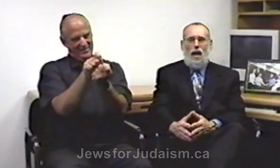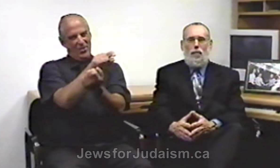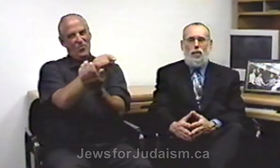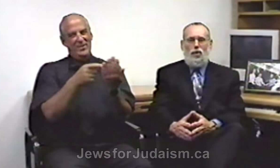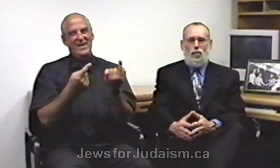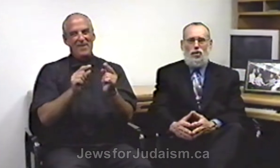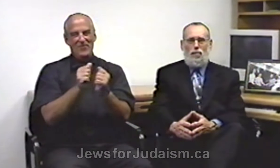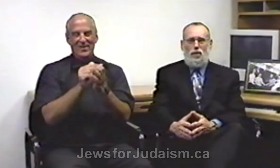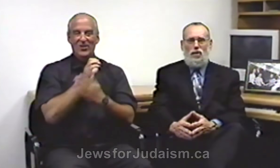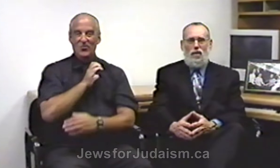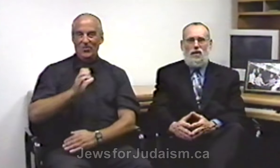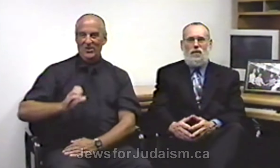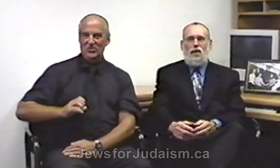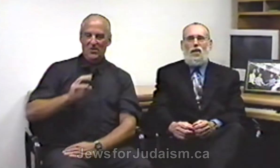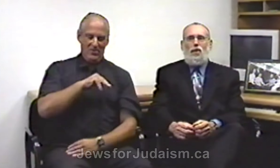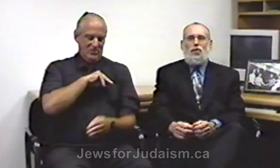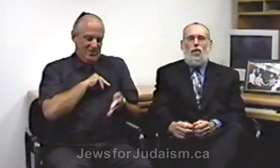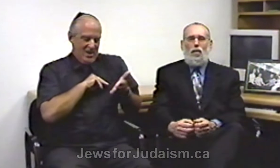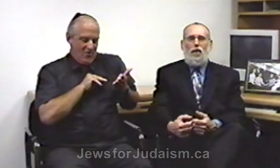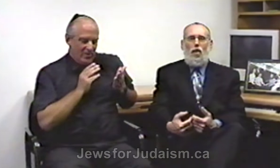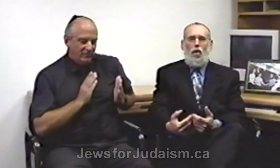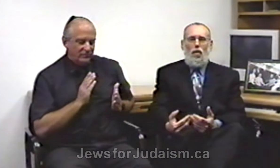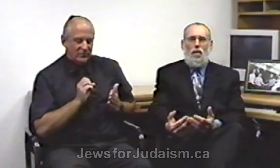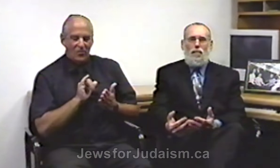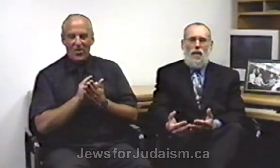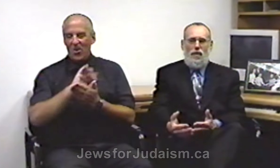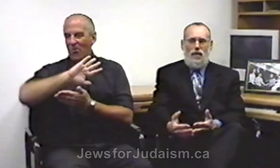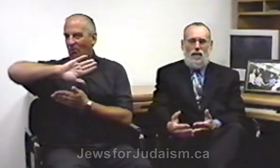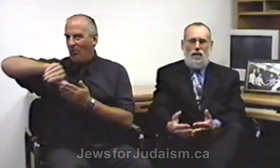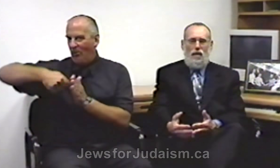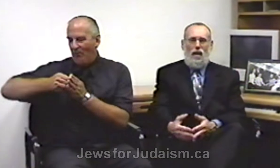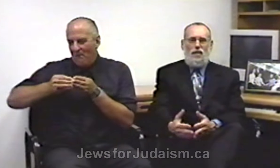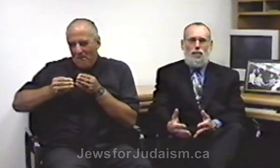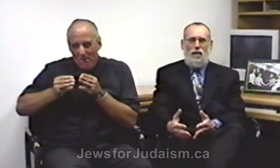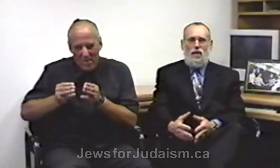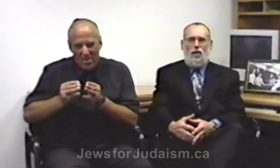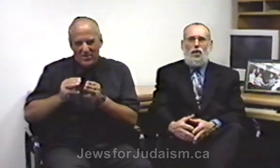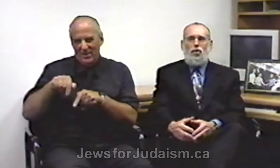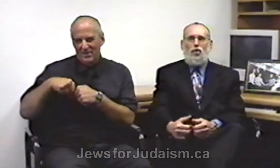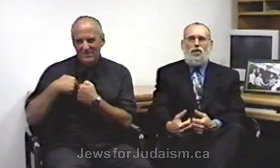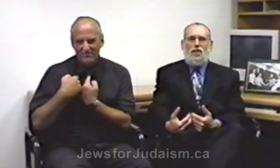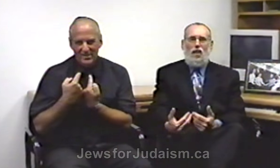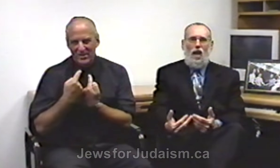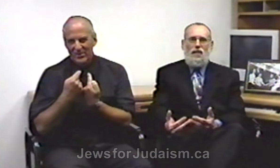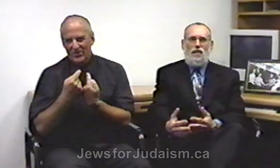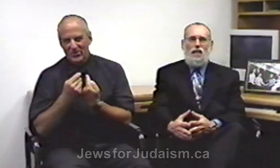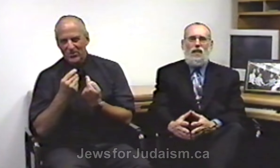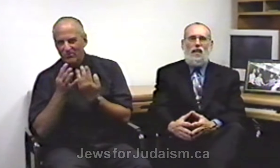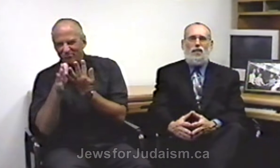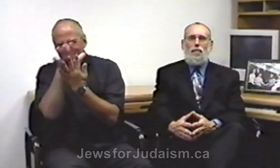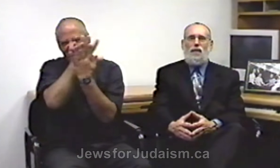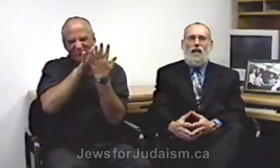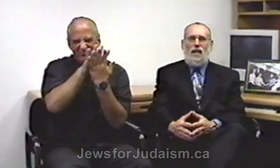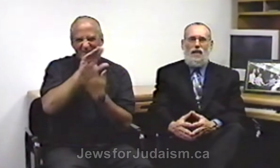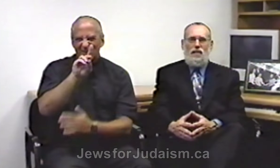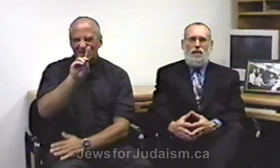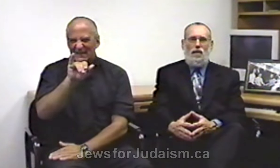happened with the Christian missionaries. So their whole method has been to disguise it as something that it isn't.